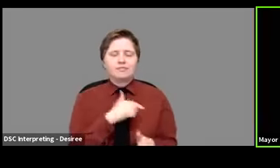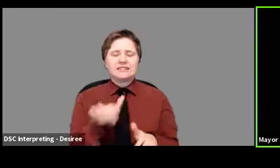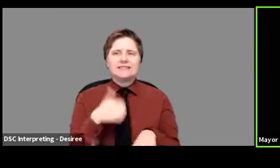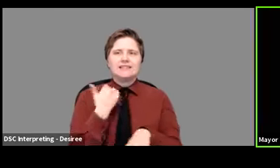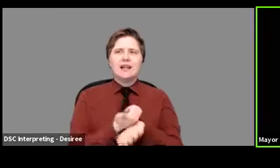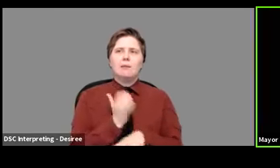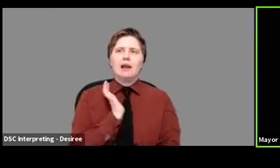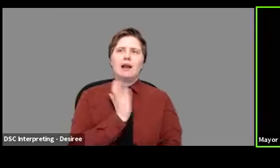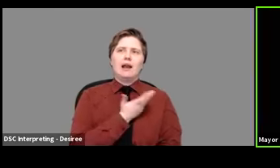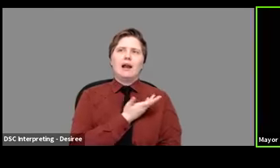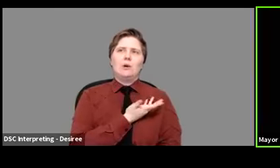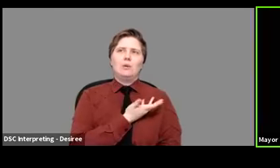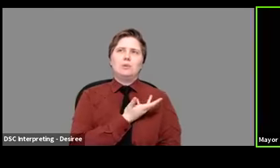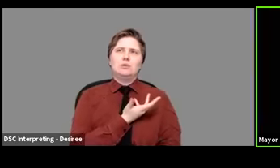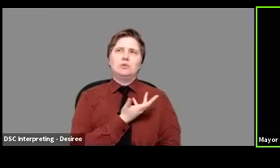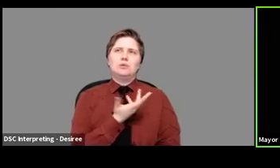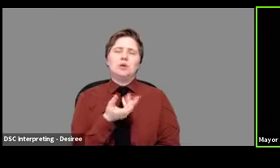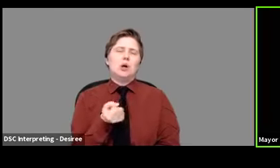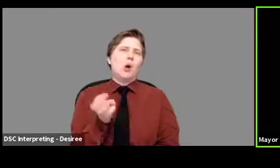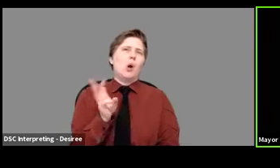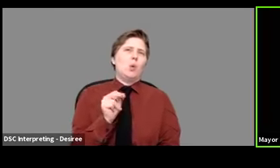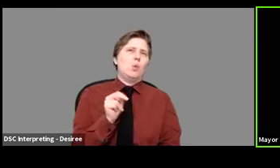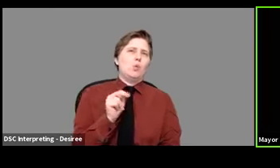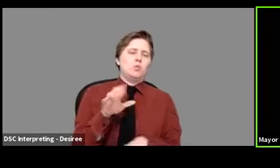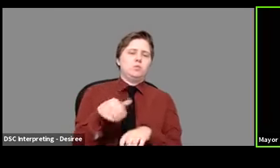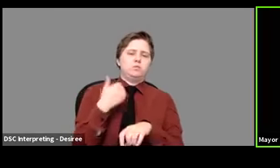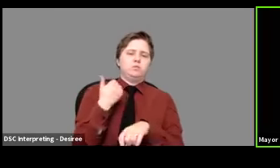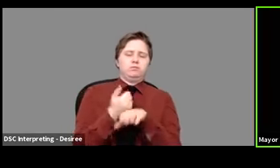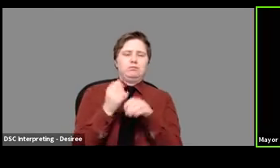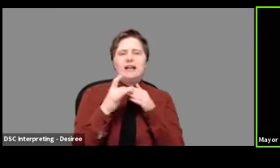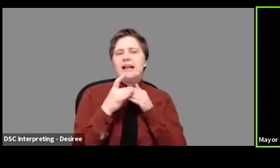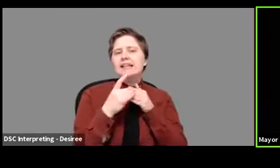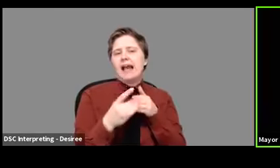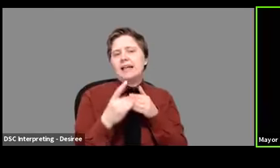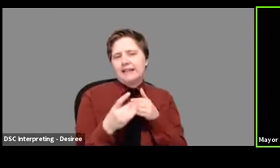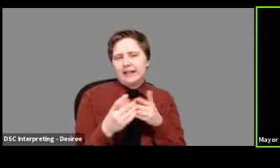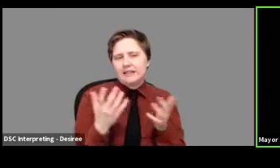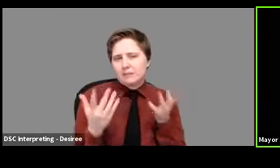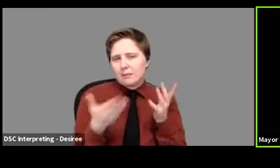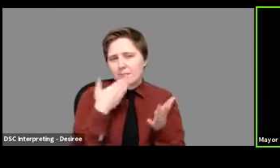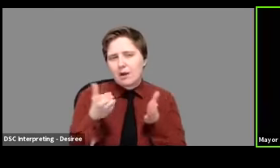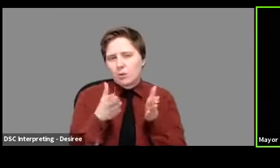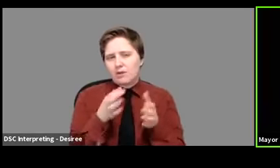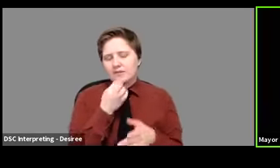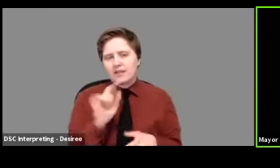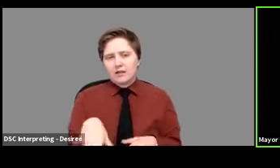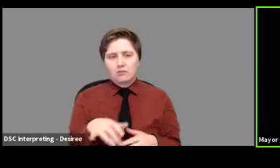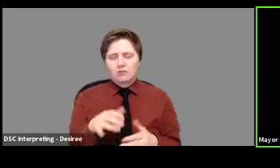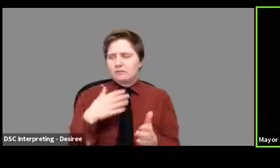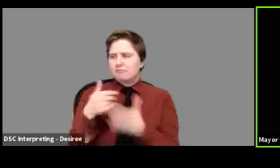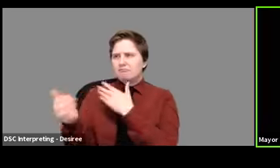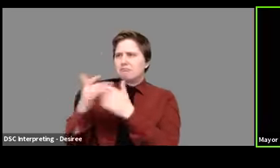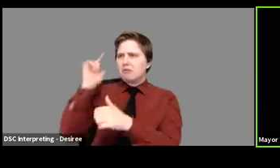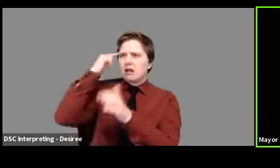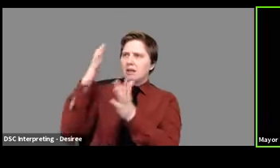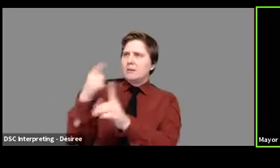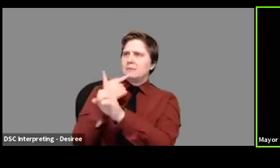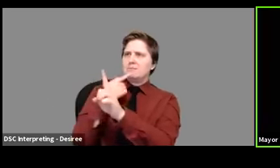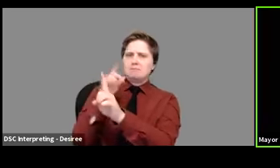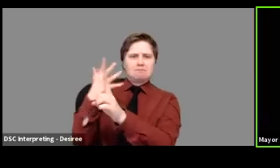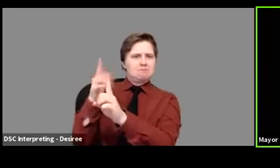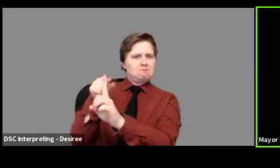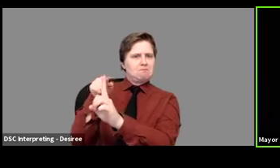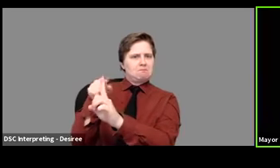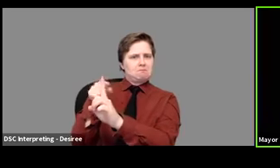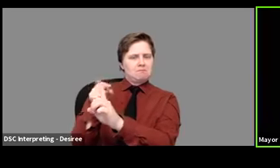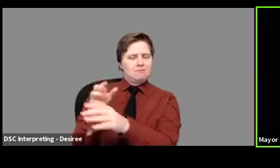um, uh, maybe establish its own guidelines, maybe that's a better way of saying it. In other words, regardless of what the governor has done